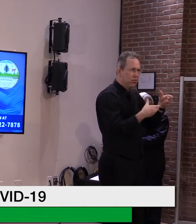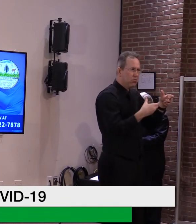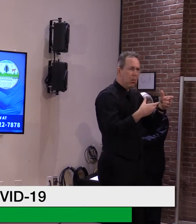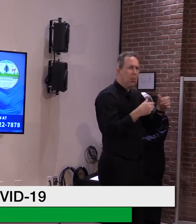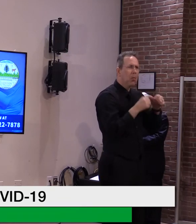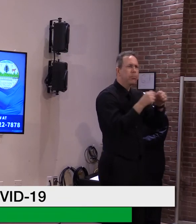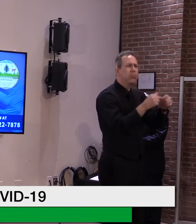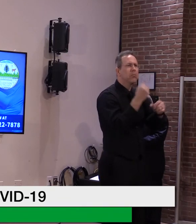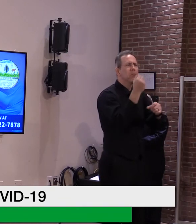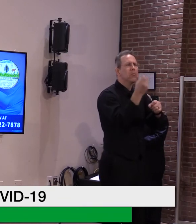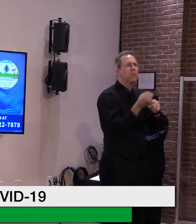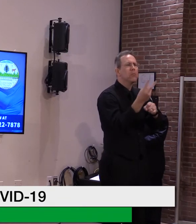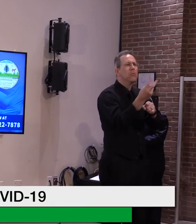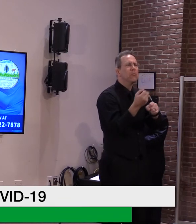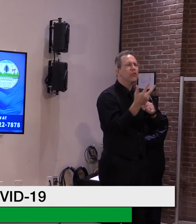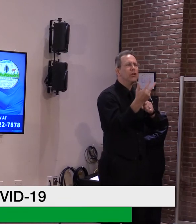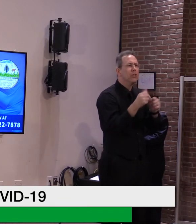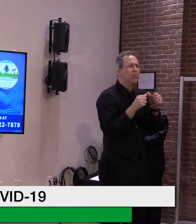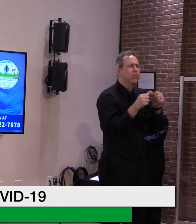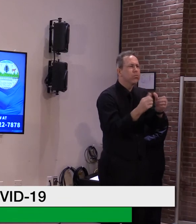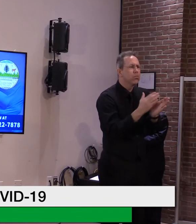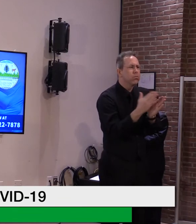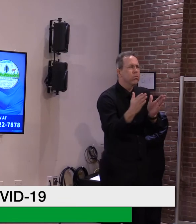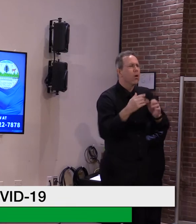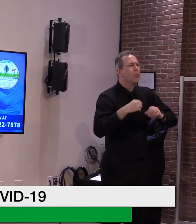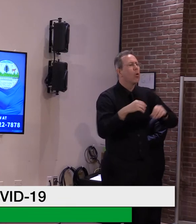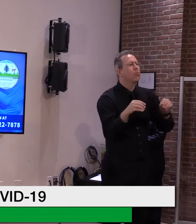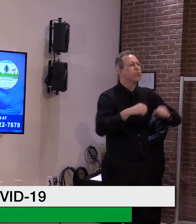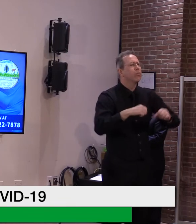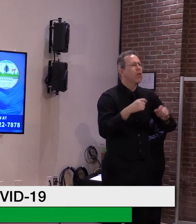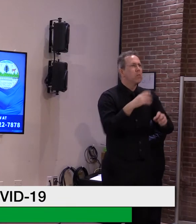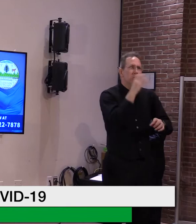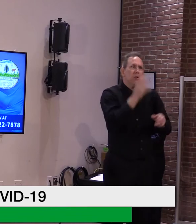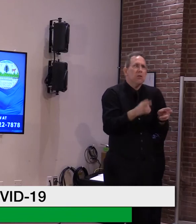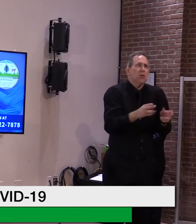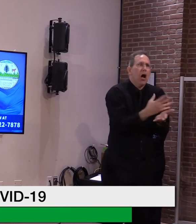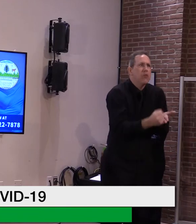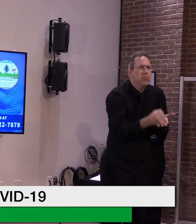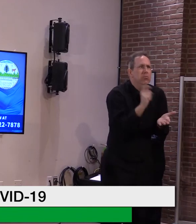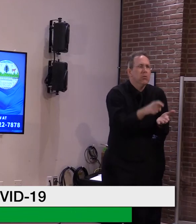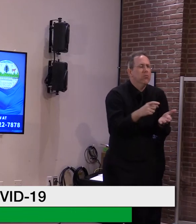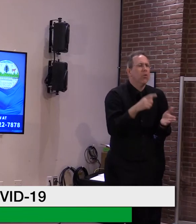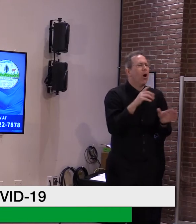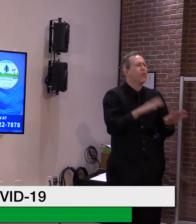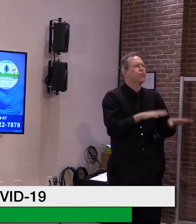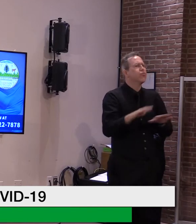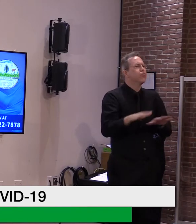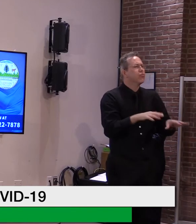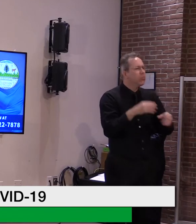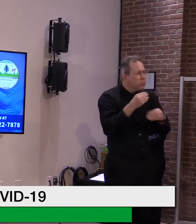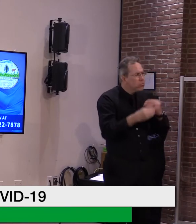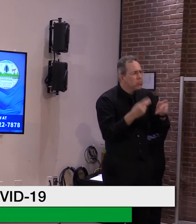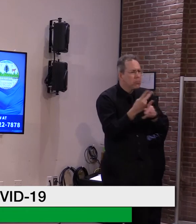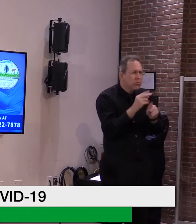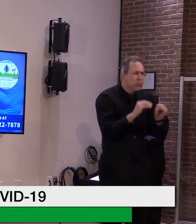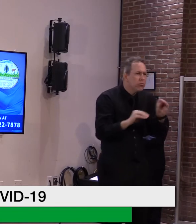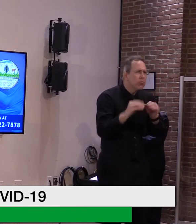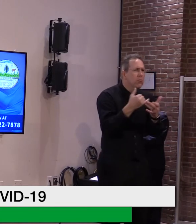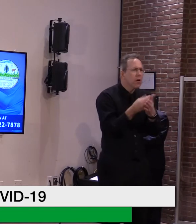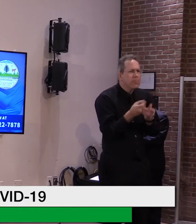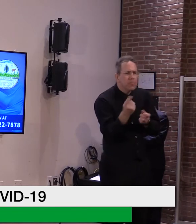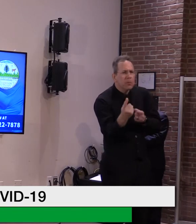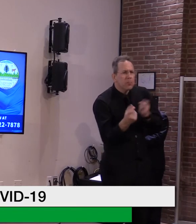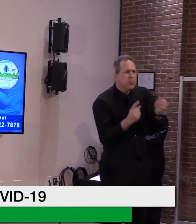But I don't even know that for sure. So that's good news. That flexibility in terms of timing will allow us to,